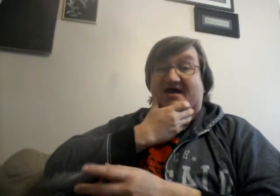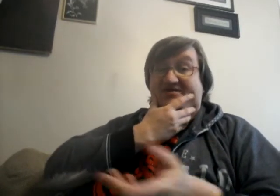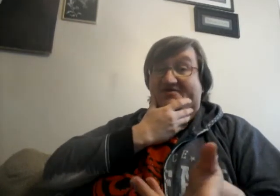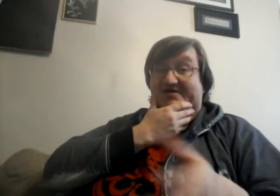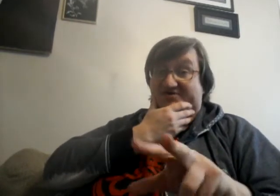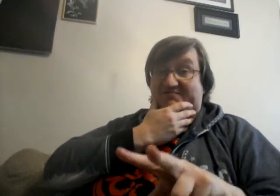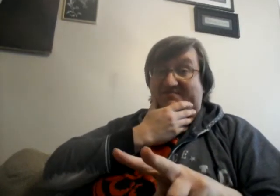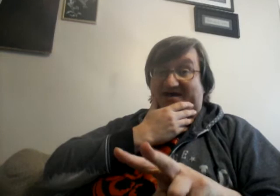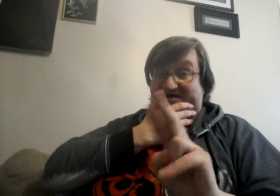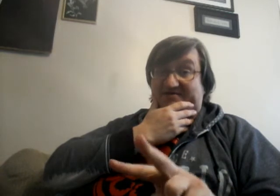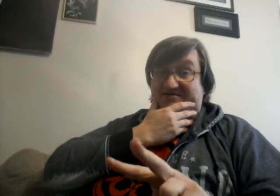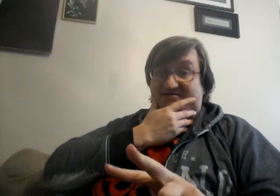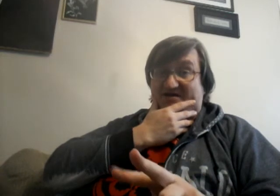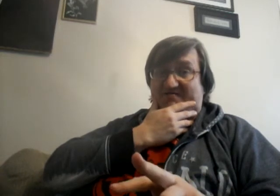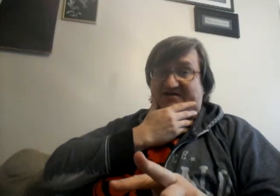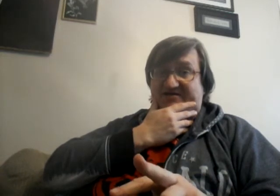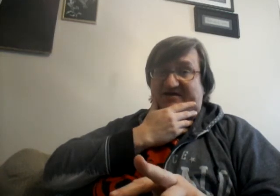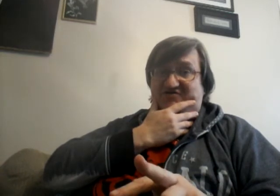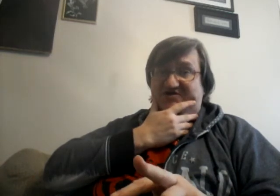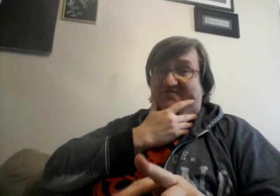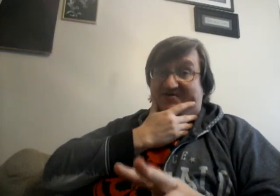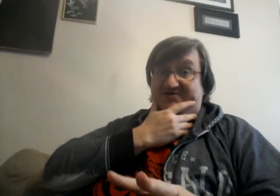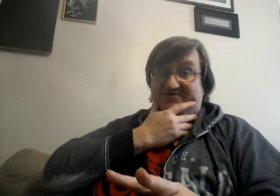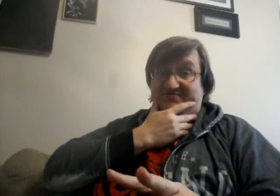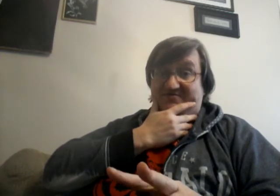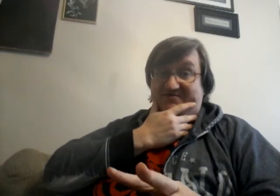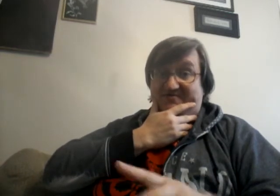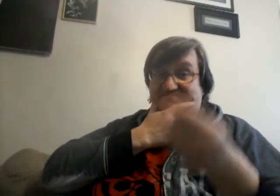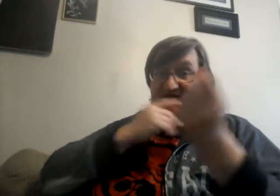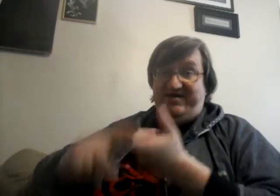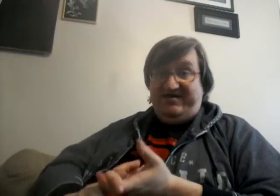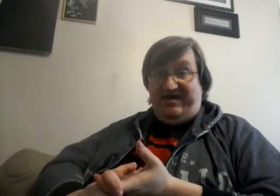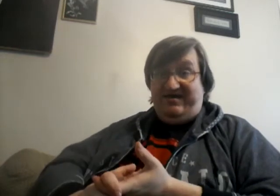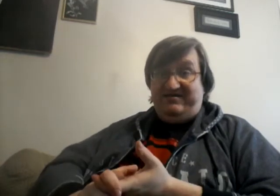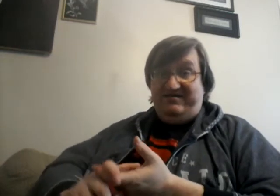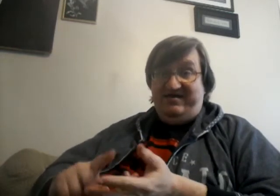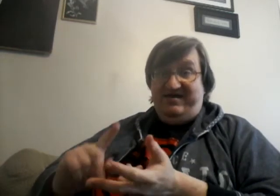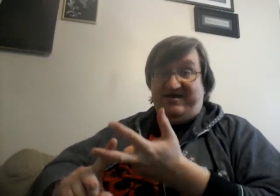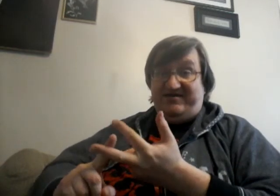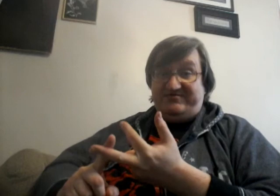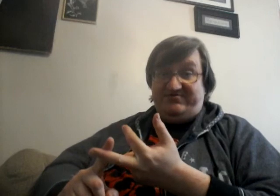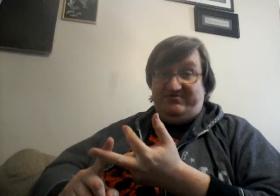And I know there are two big bads coming into the MCU very soon. Kang and Dr. Doom.